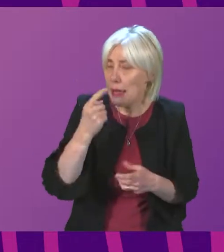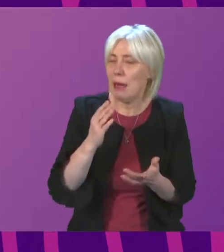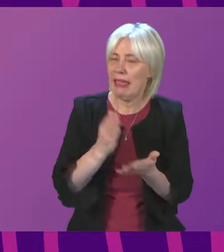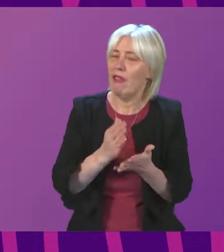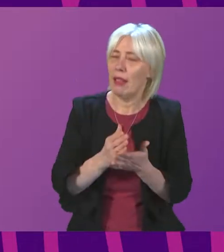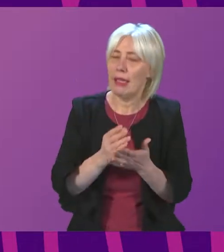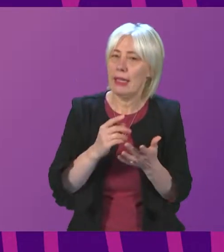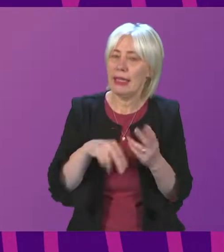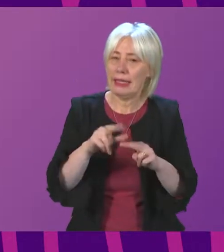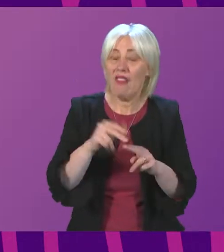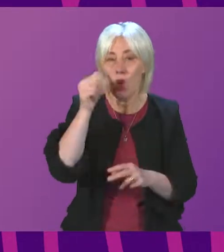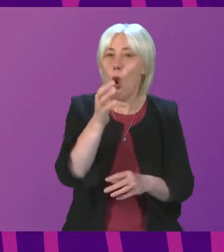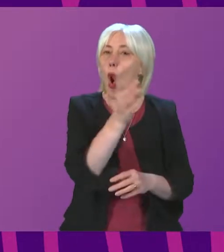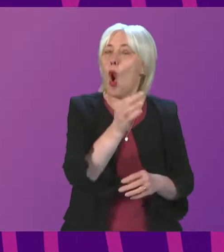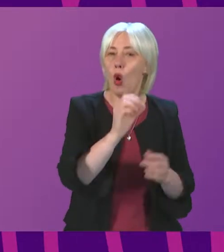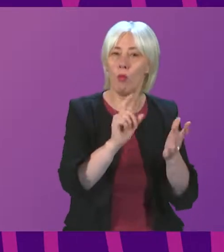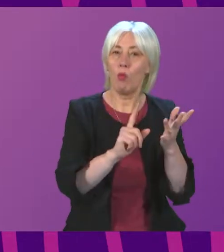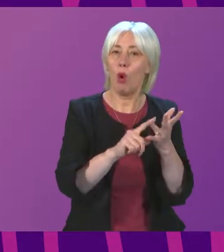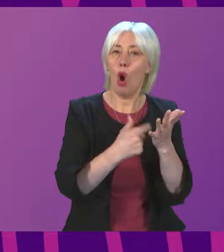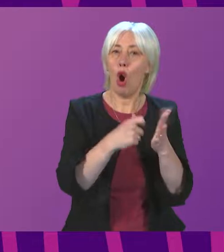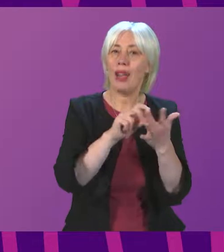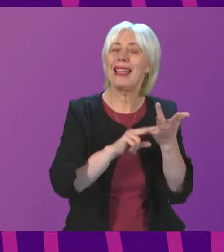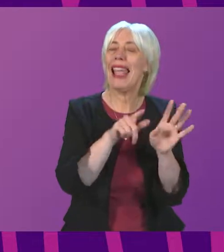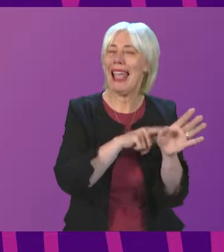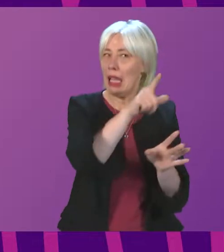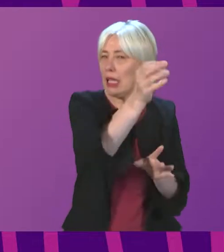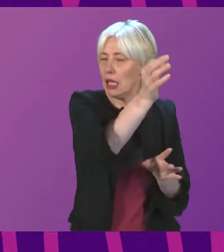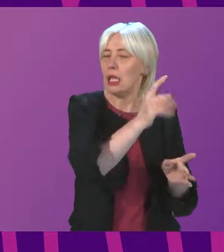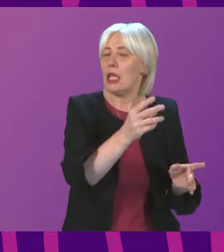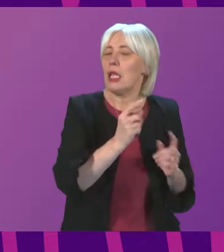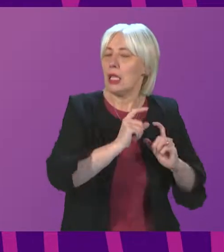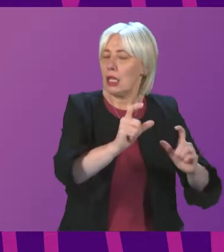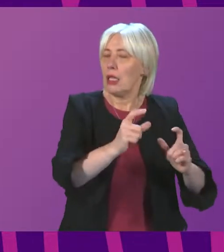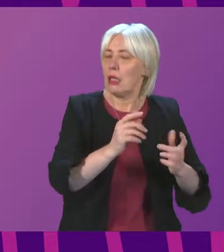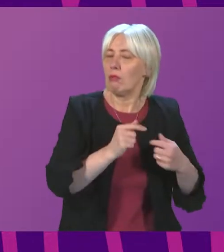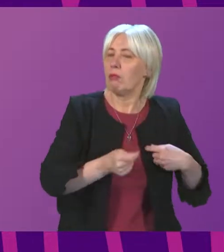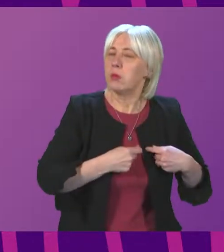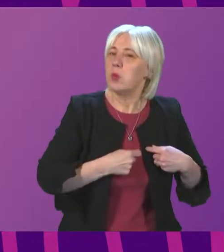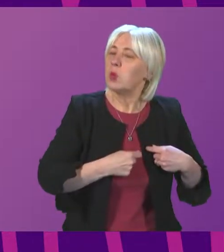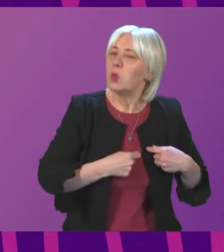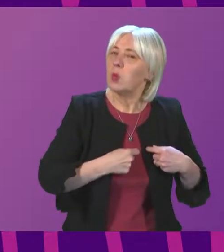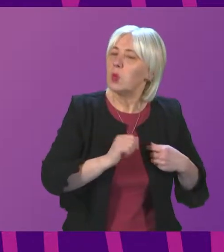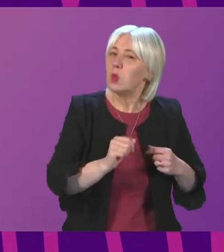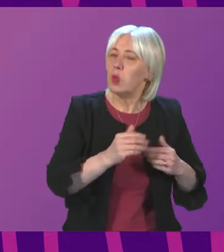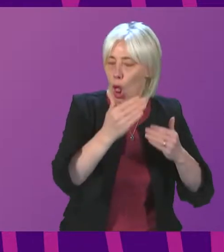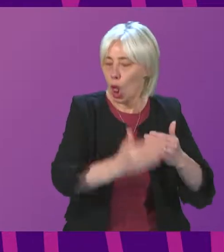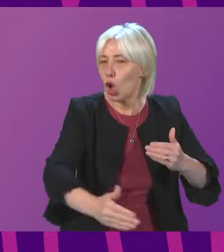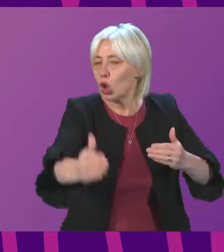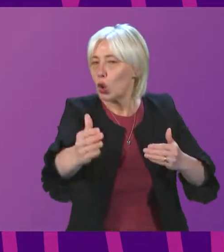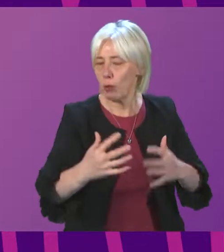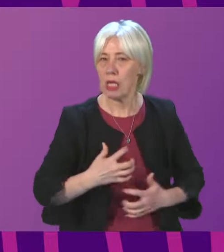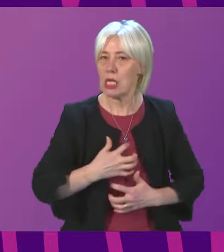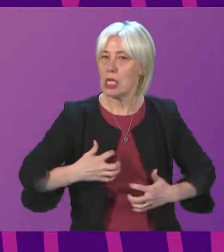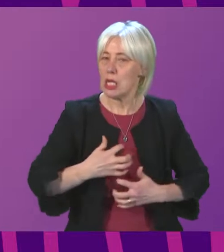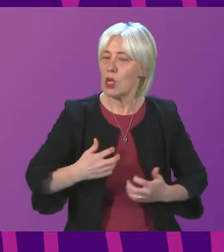in Orkney, and I understand that the other airports remain anxious about the longer-term intentions of the